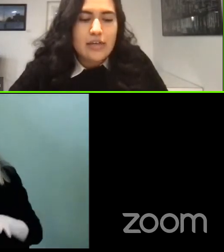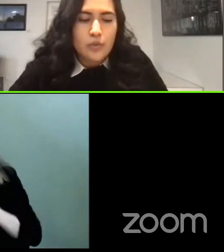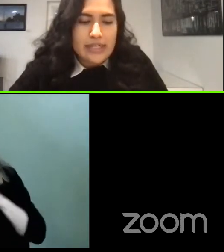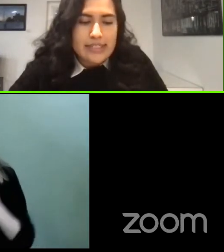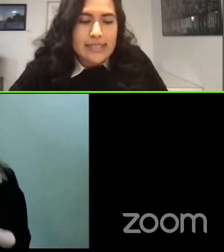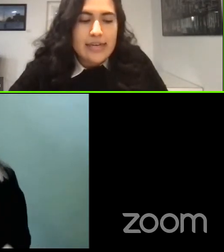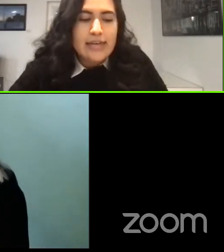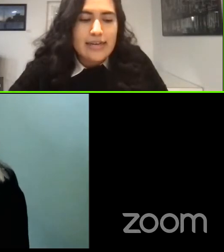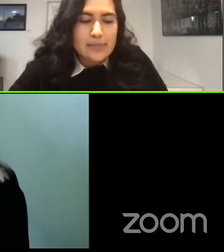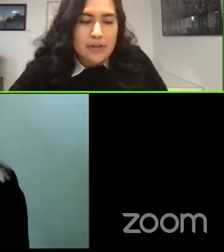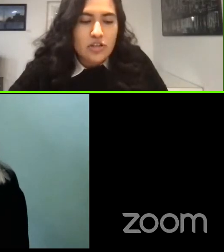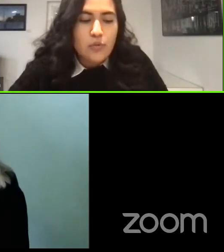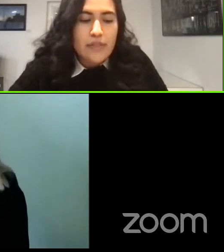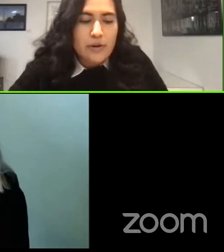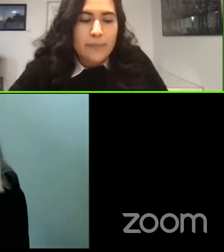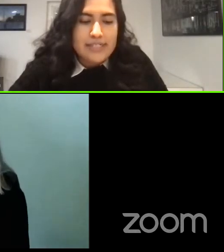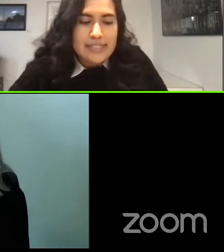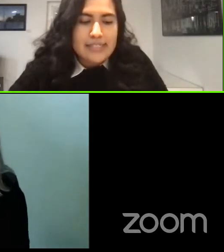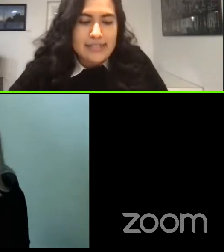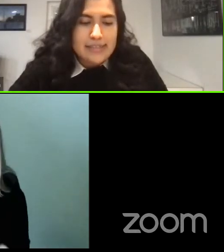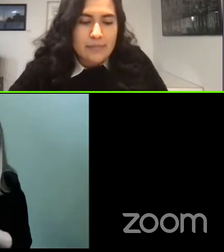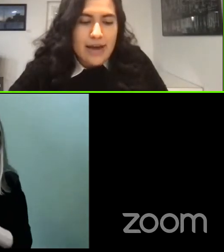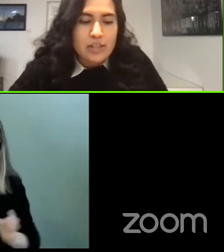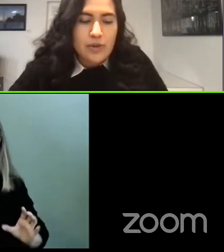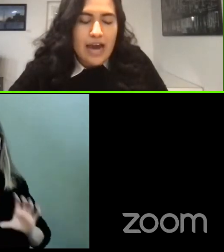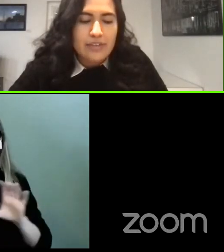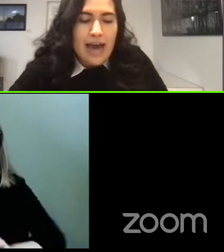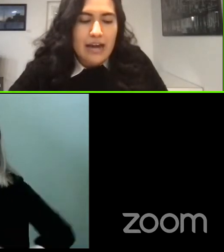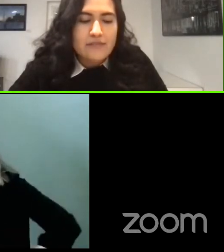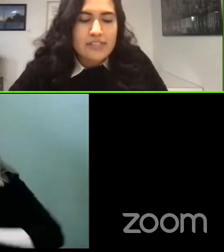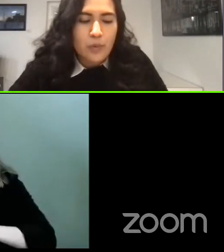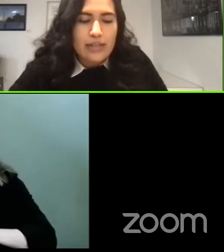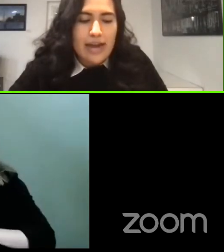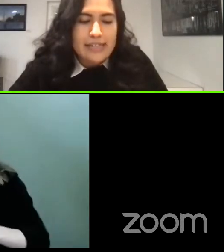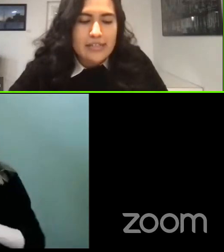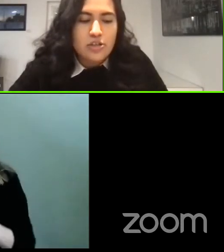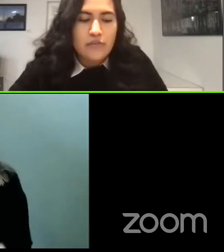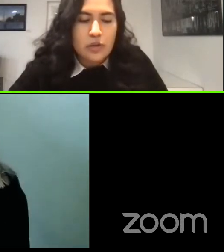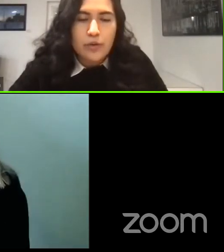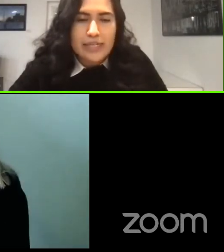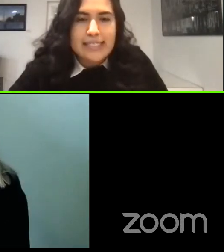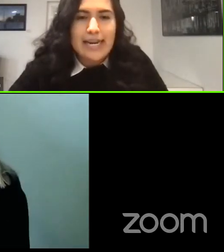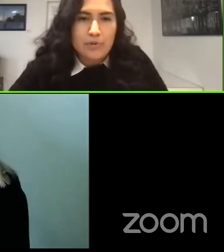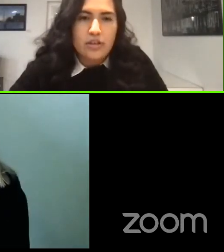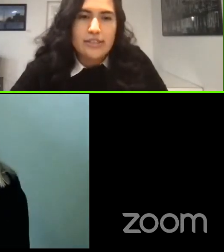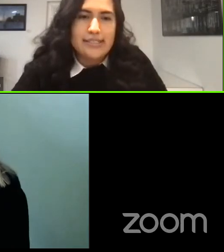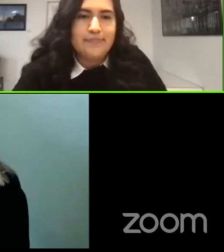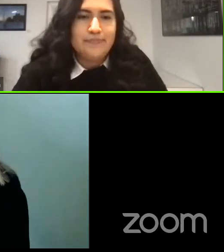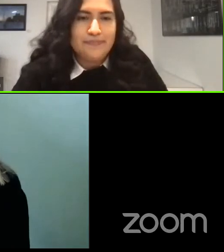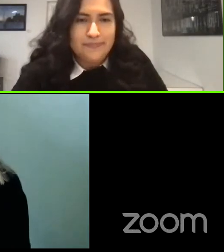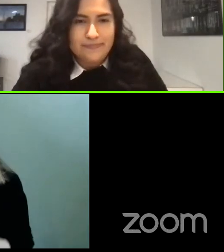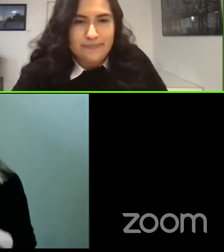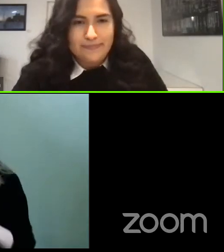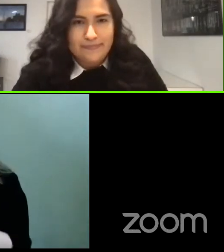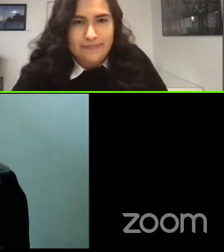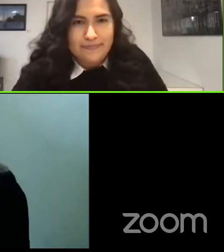sorely needed in Queens, especially with our busing system, as we have a lack of subway lines serving Queens neighborhoods.